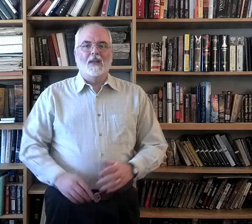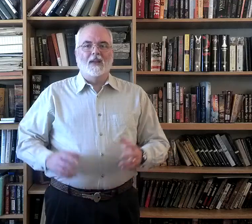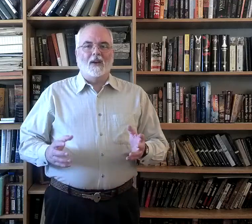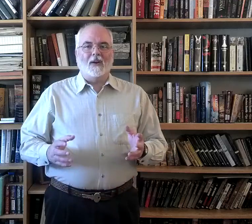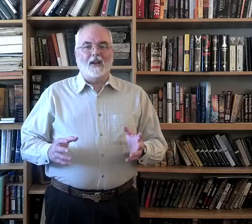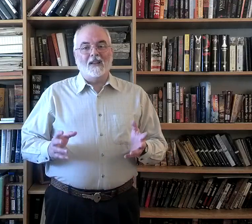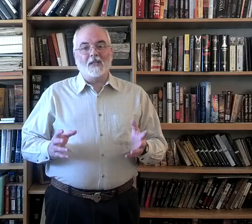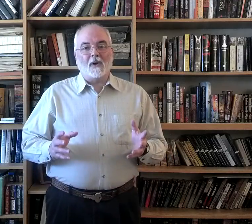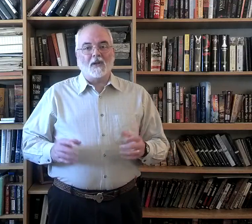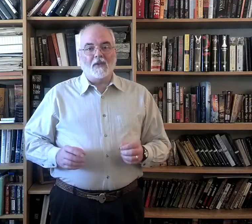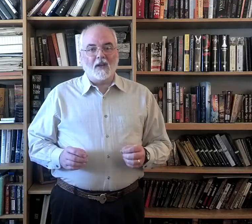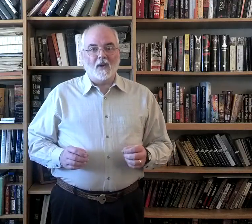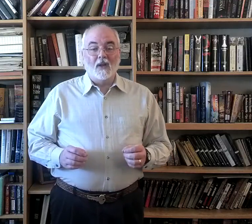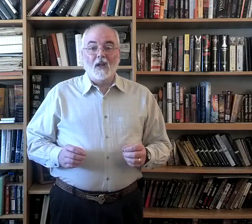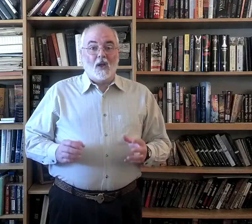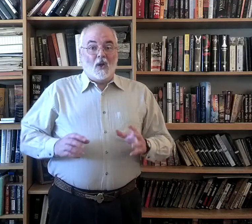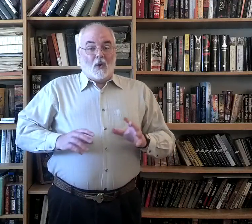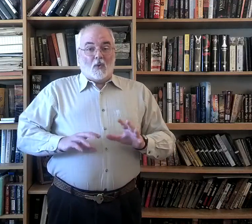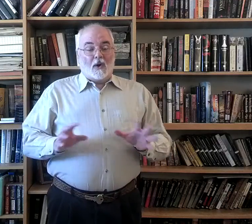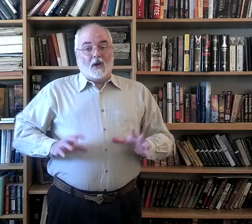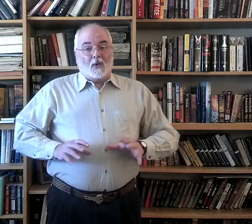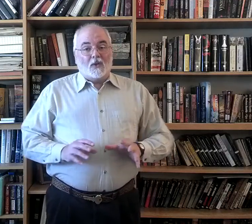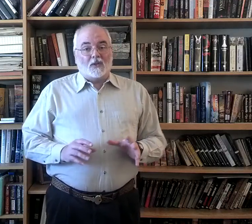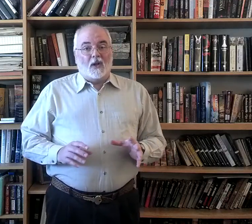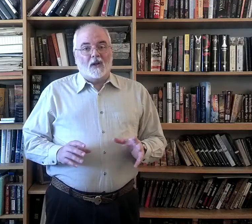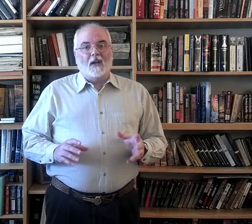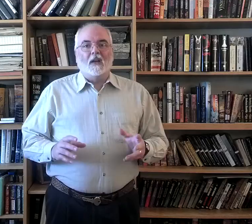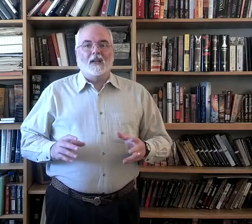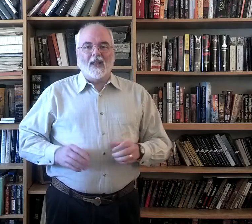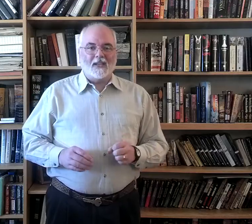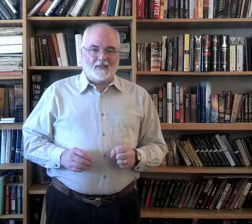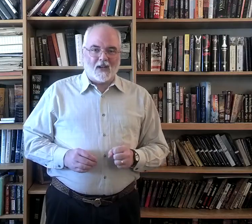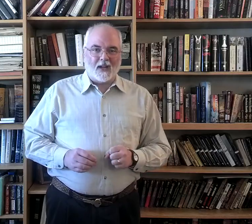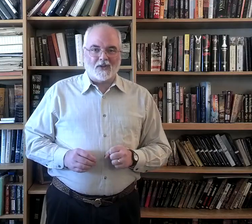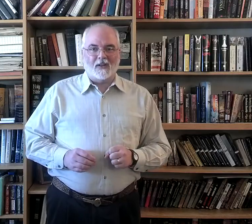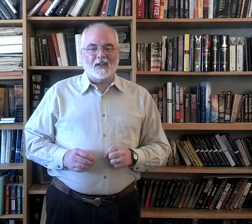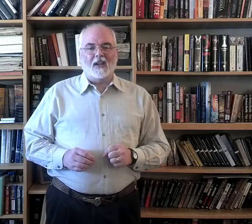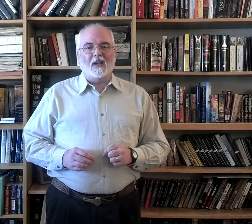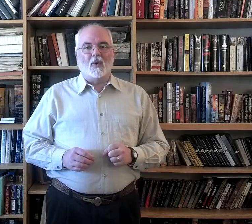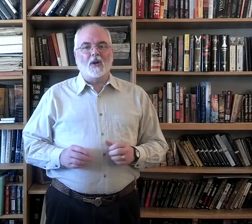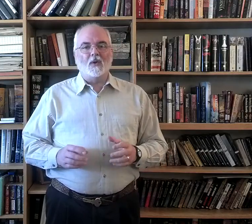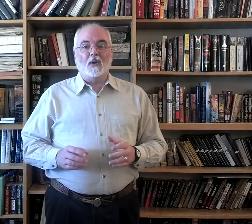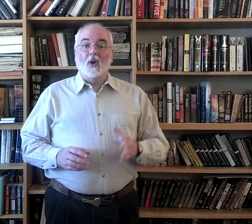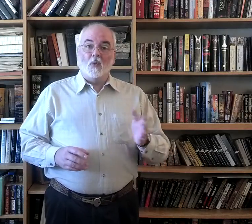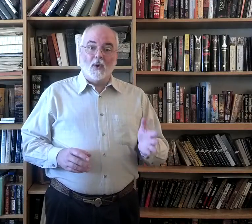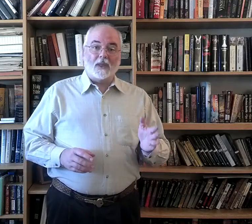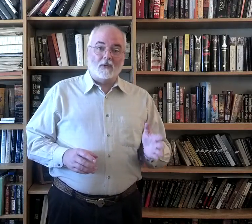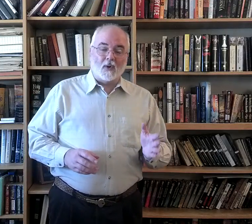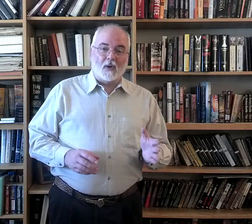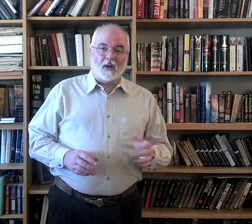Alright, in this part of the video, we're going to go through the song, Days of Elijah. And we're going to do it with the recording